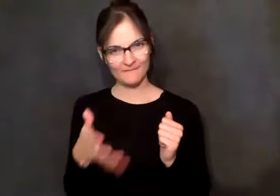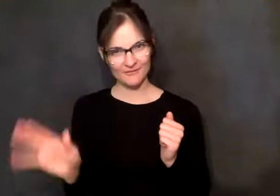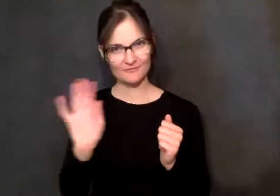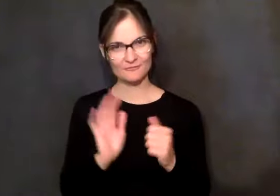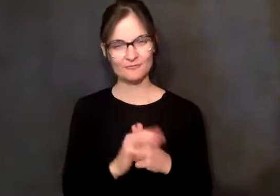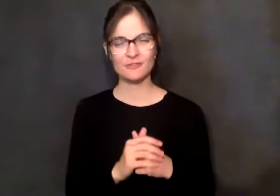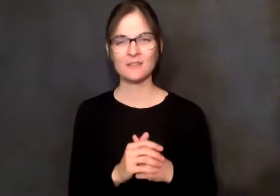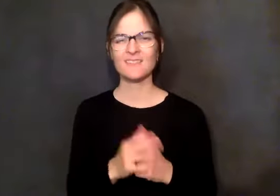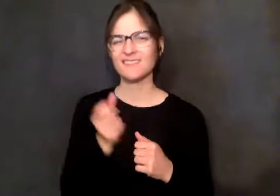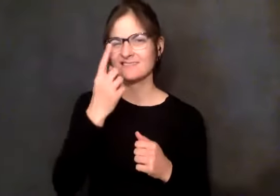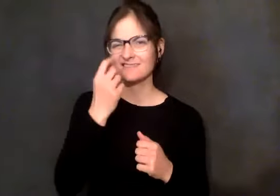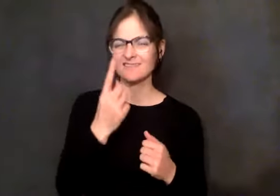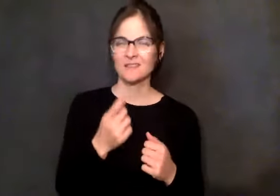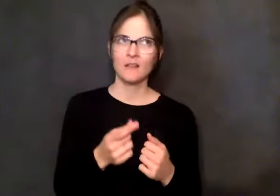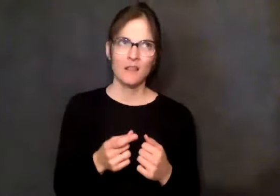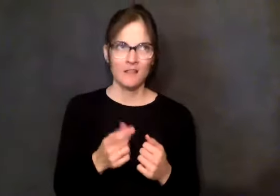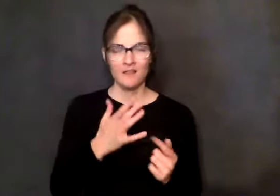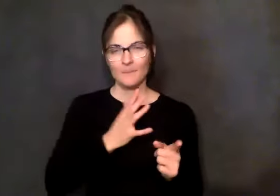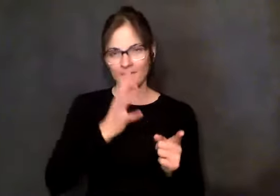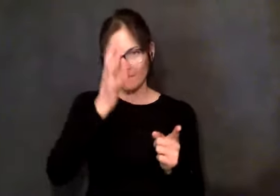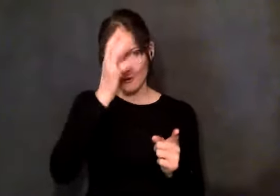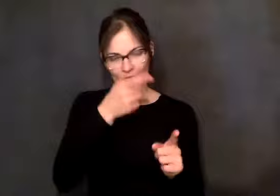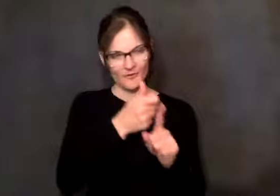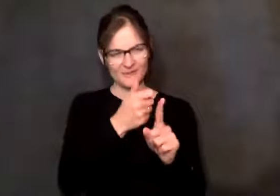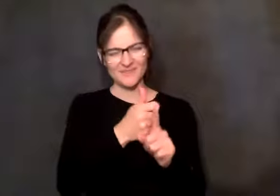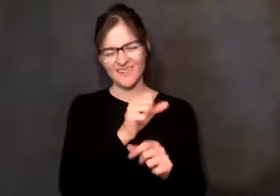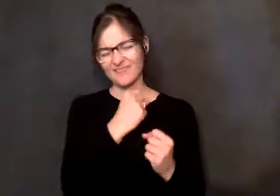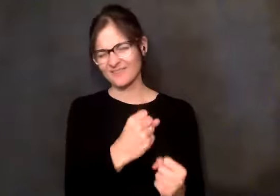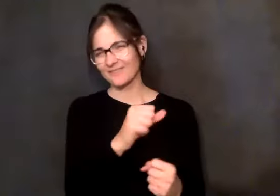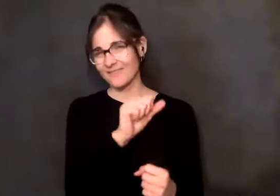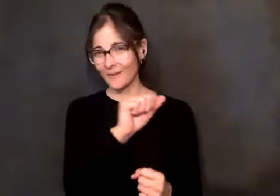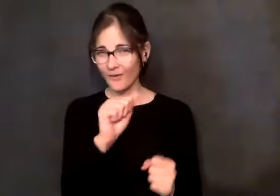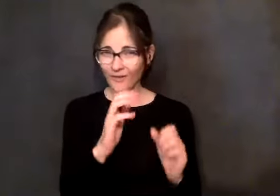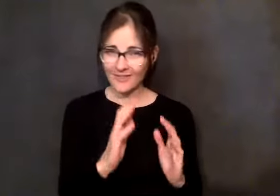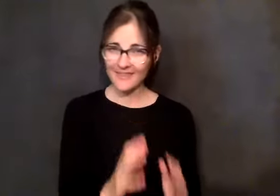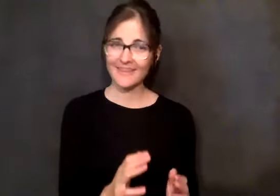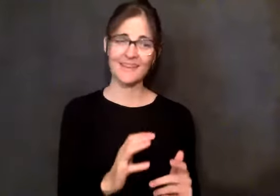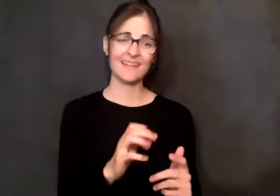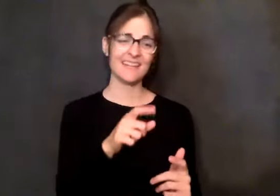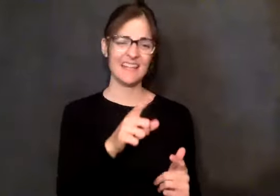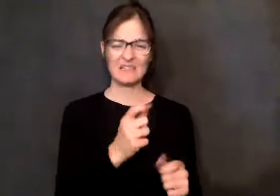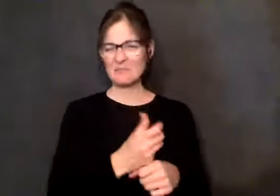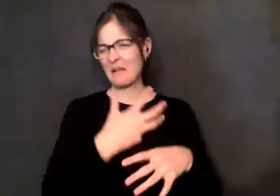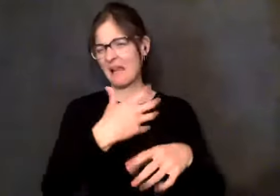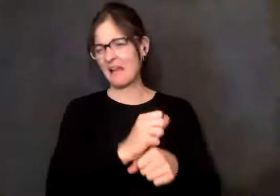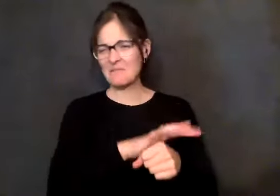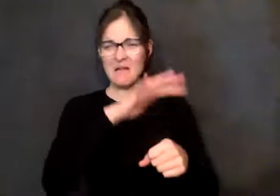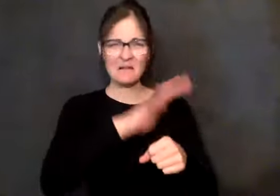violence. There was a lot of horror. There was a lot that went on. We don't need to get into that. But we all know what that's like in the midst of super active drinking.